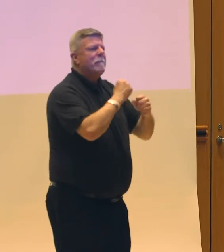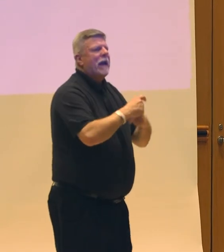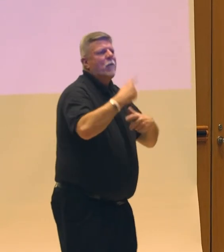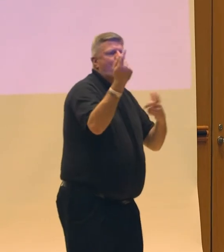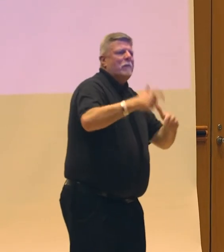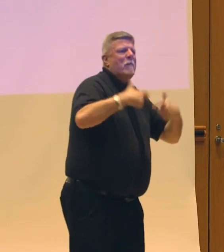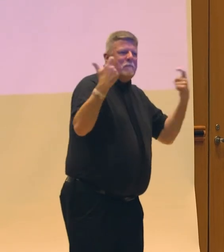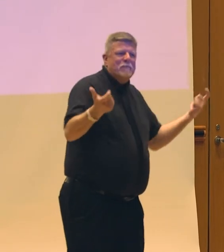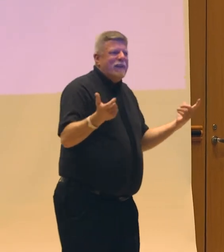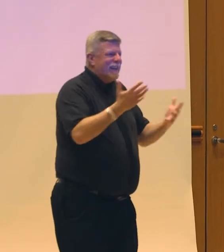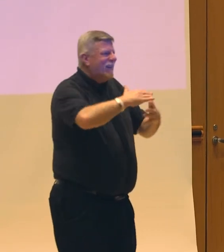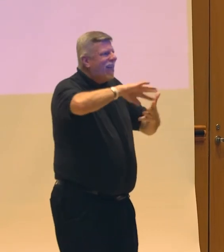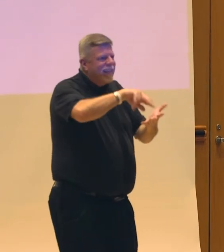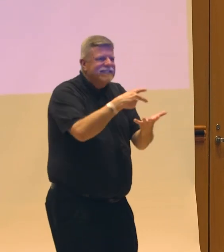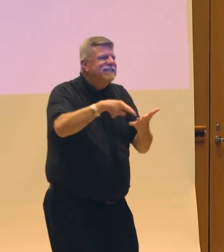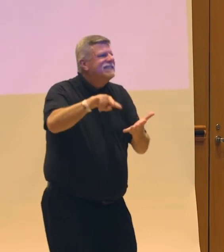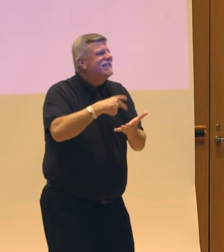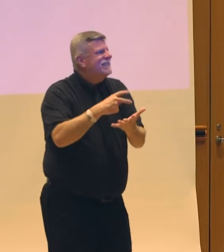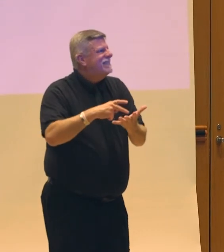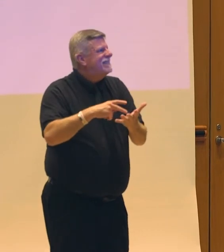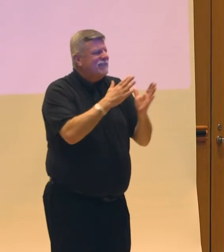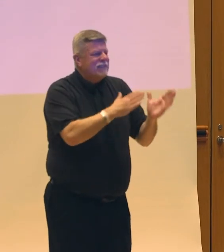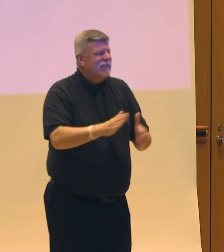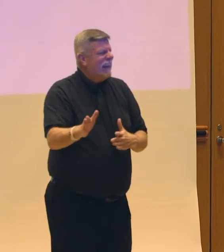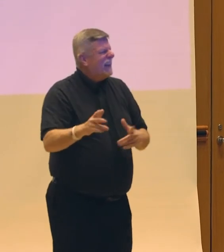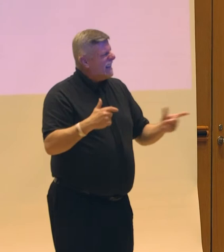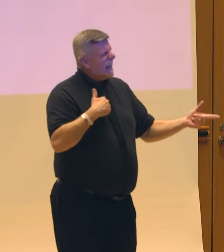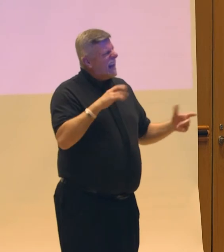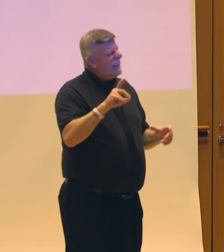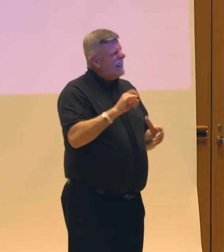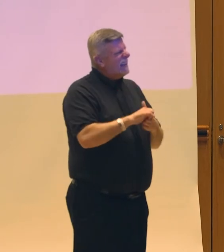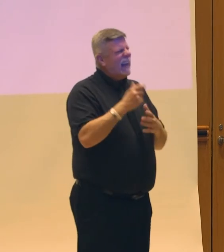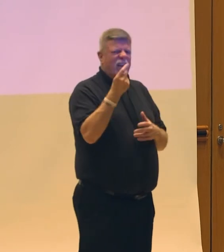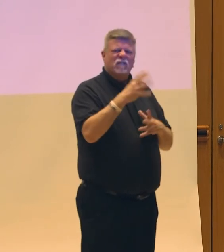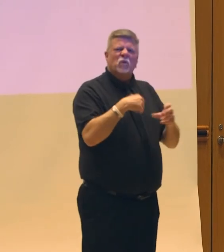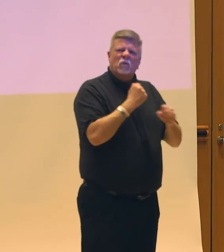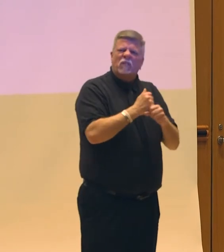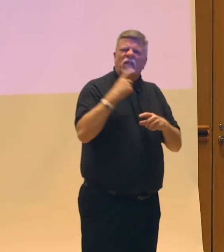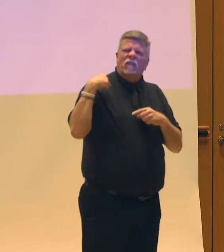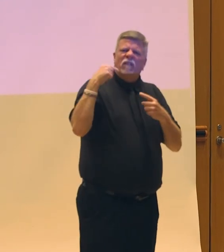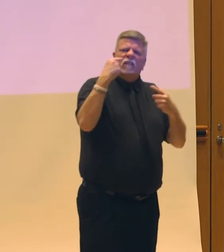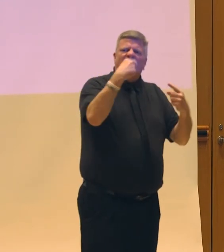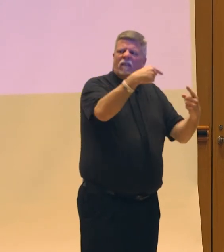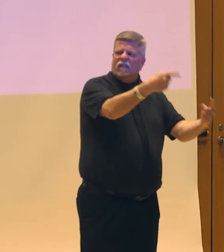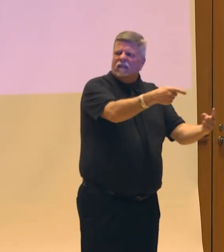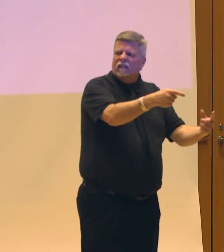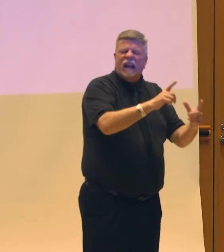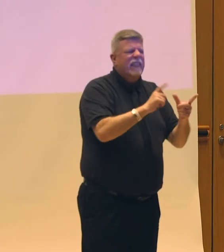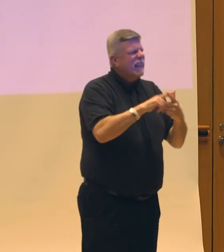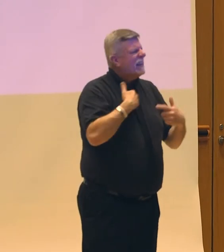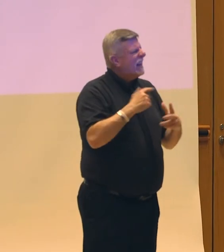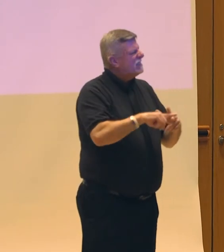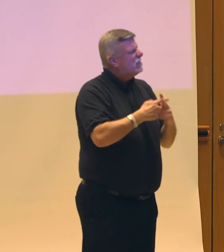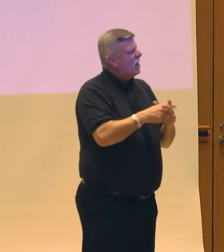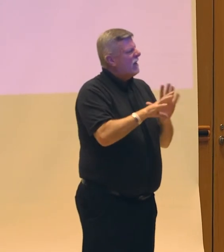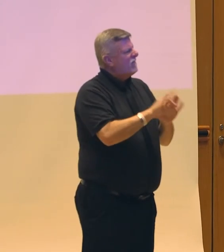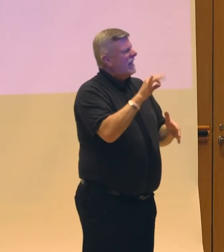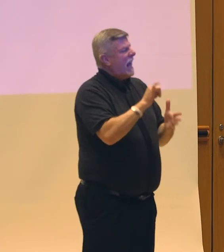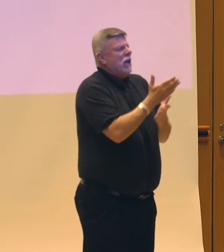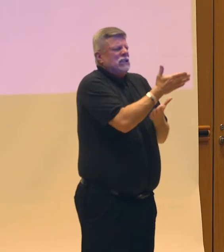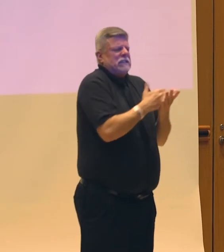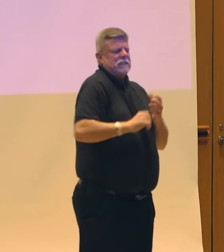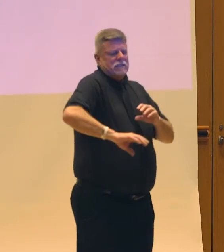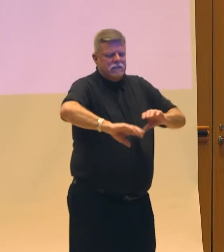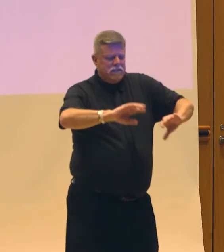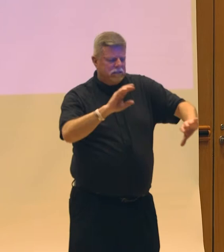And after doing this for a few years in various choreographers' works, I started to discover that there were these movements